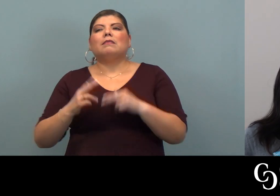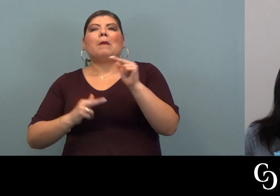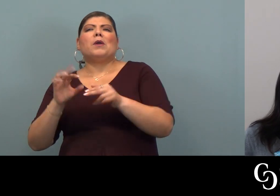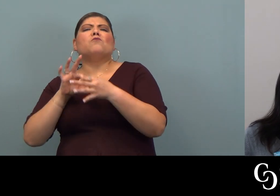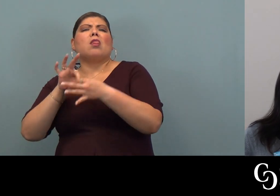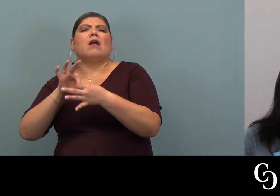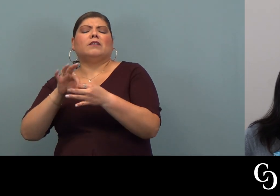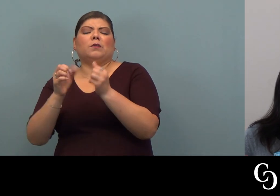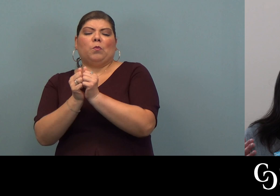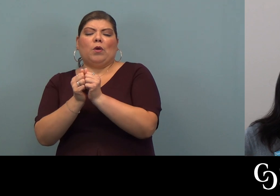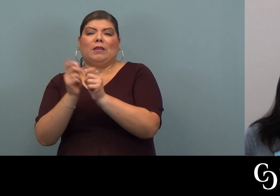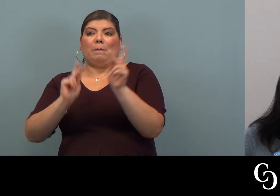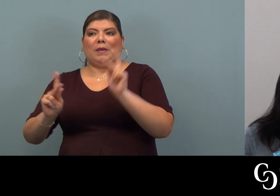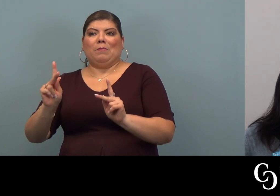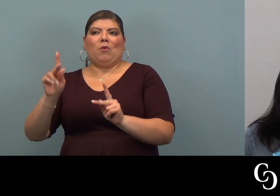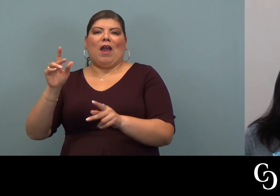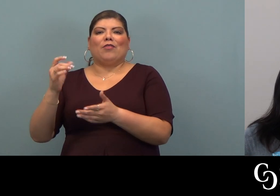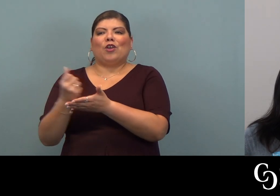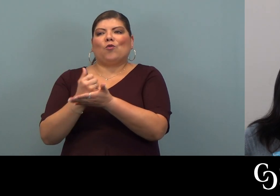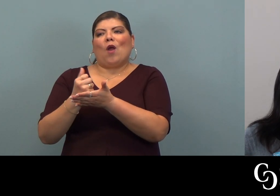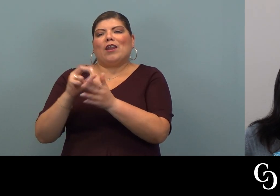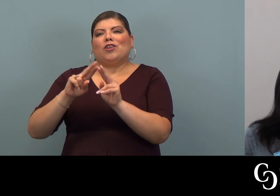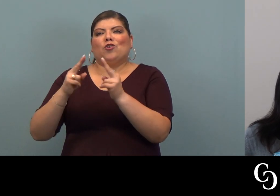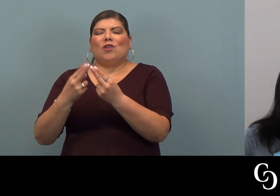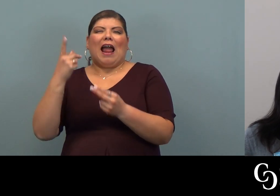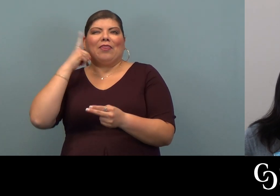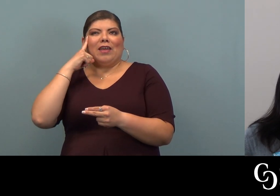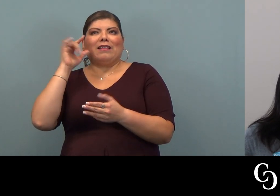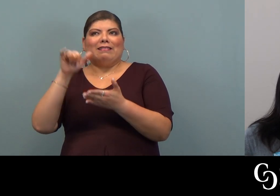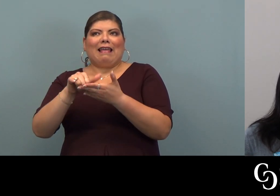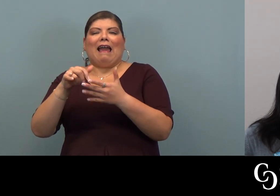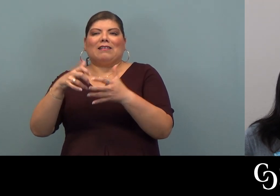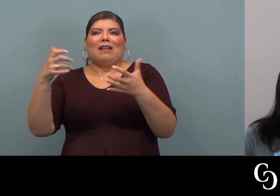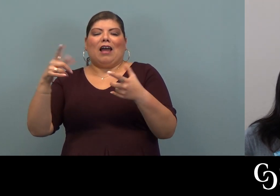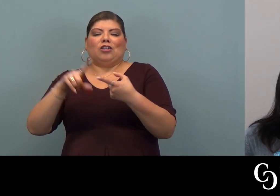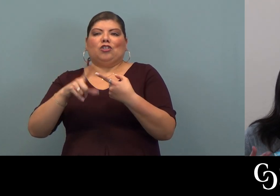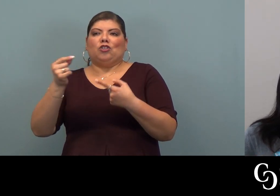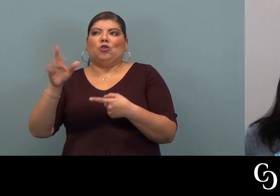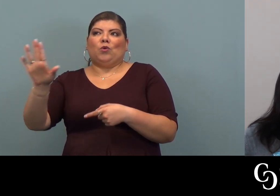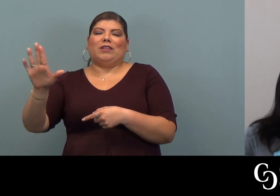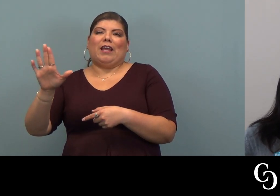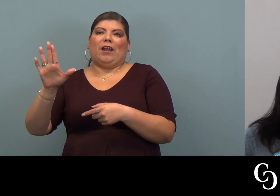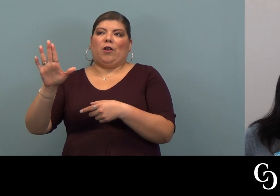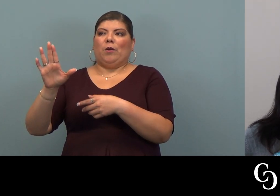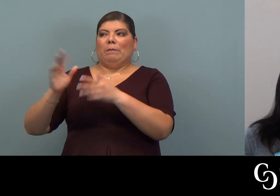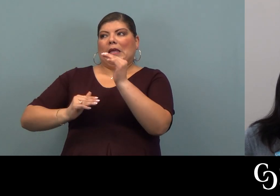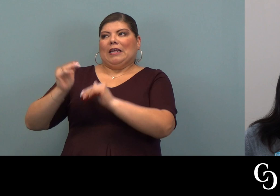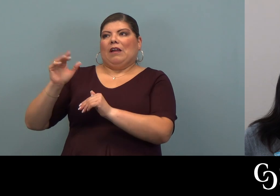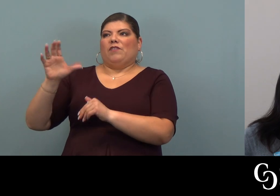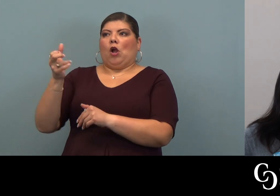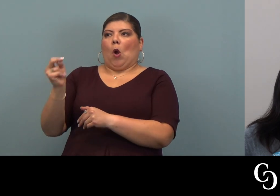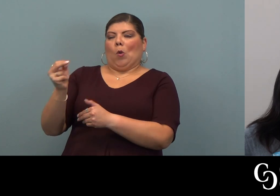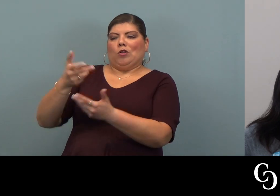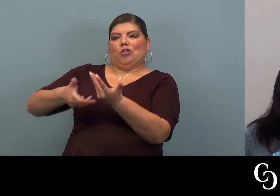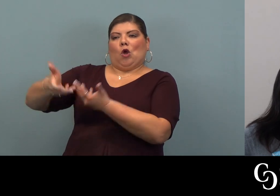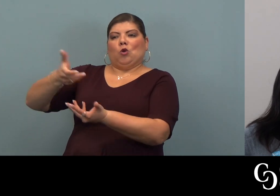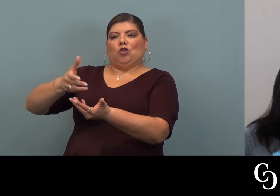They build relationships with the folks at the credit union. And I think that has a lot to do with building their own social capital and